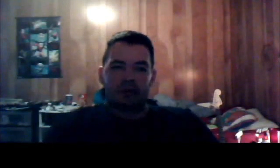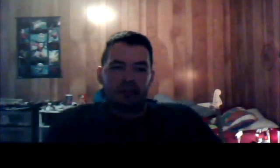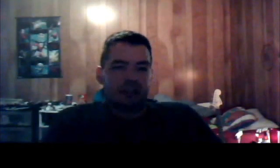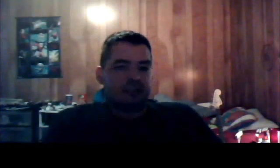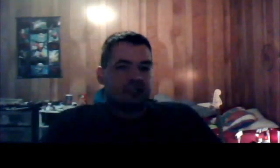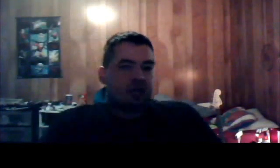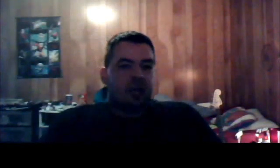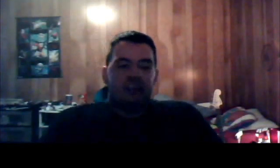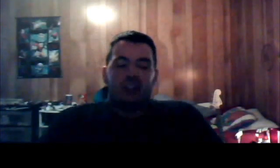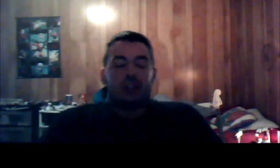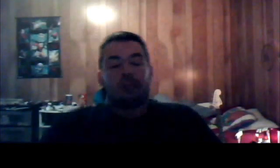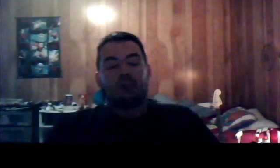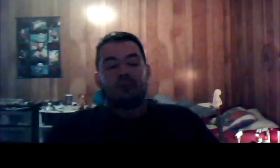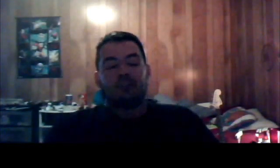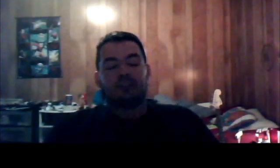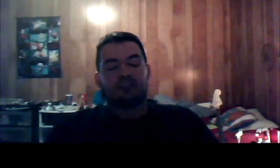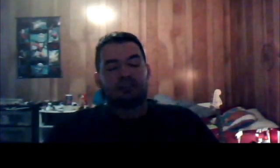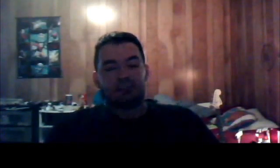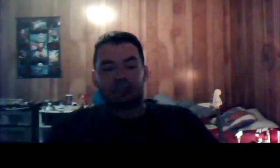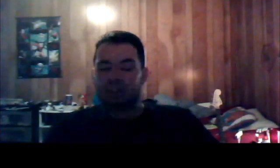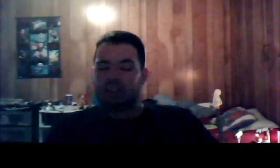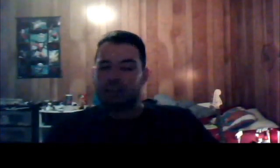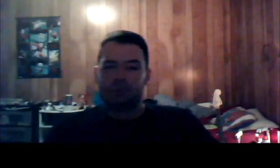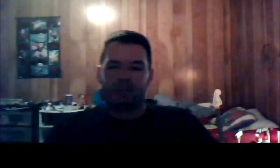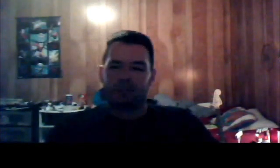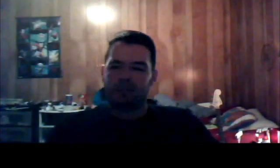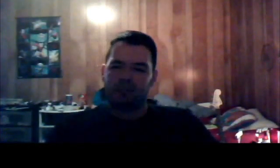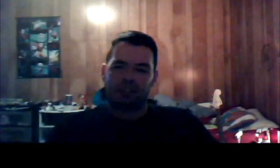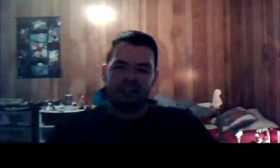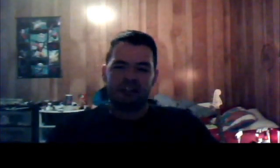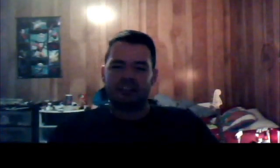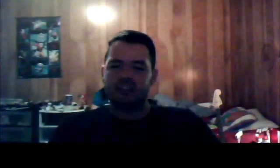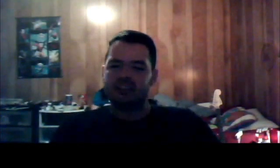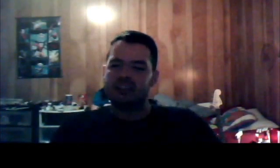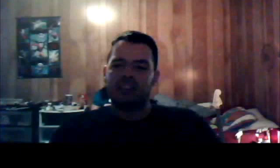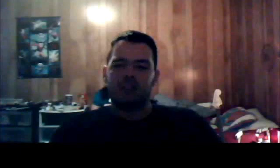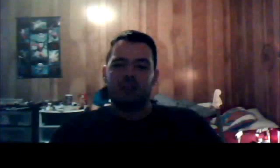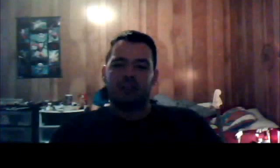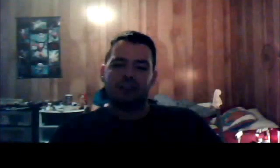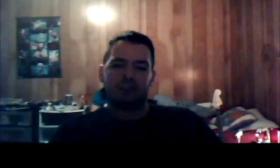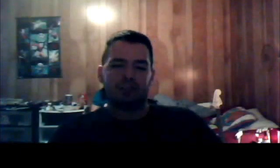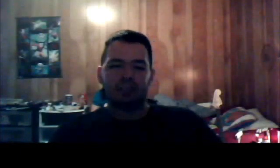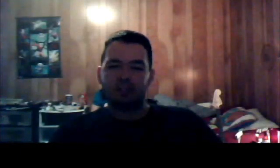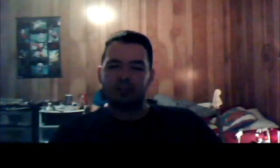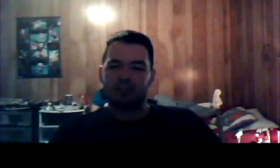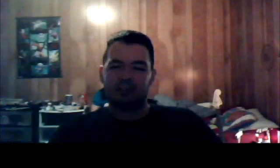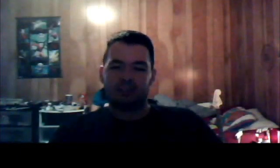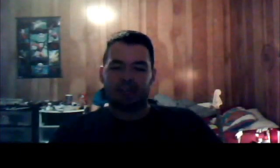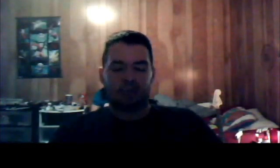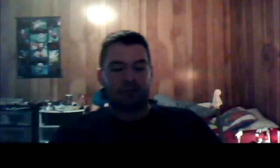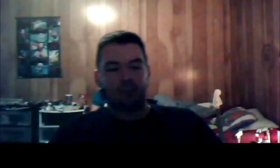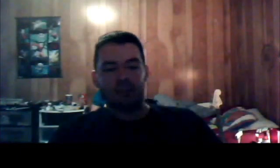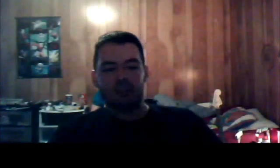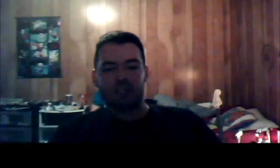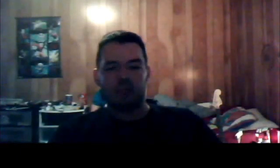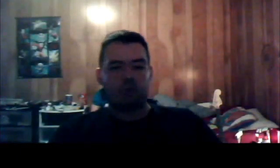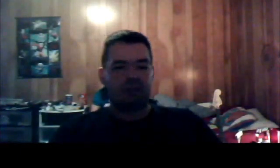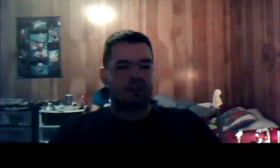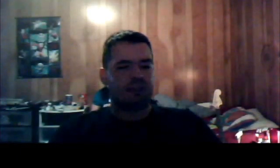Like I said, I dug the movie. A lot of people have different ideas. Rotten Tomatoes had a field day with it.